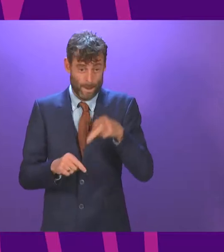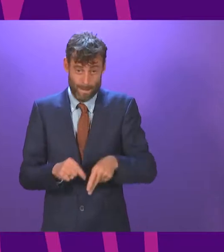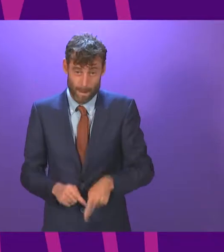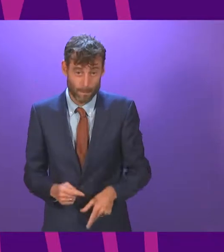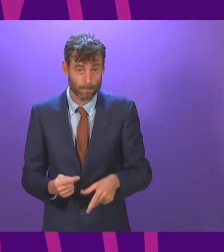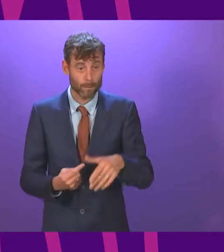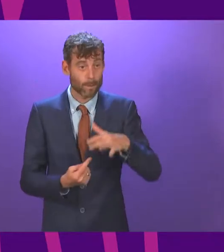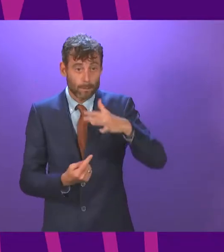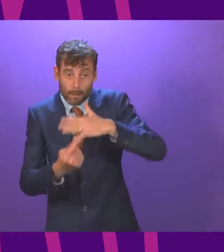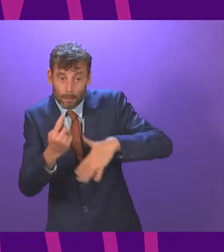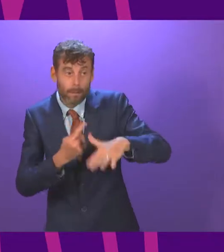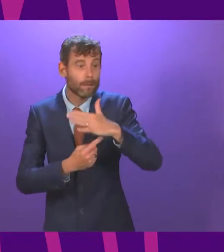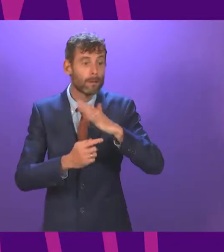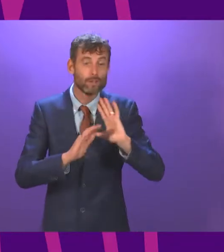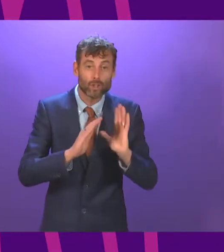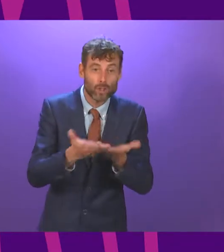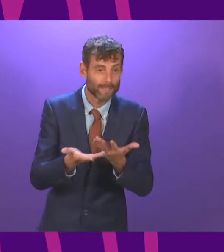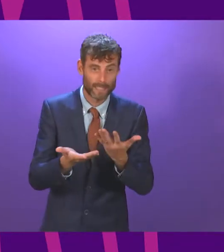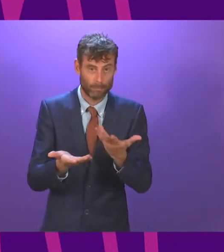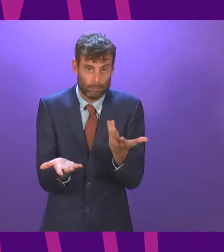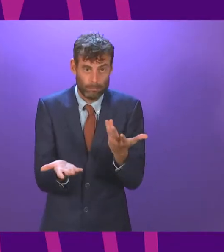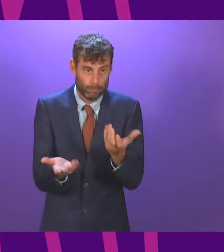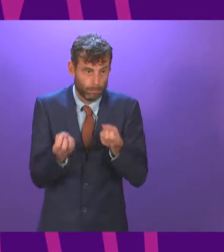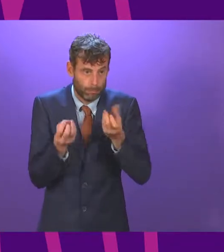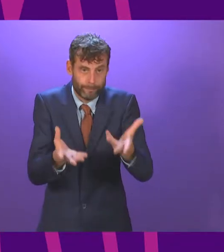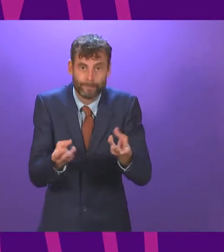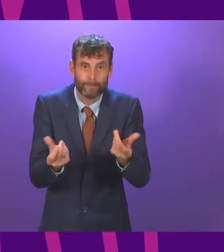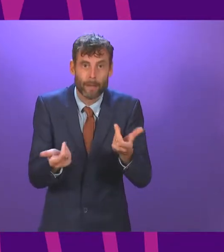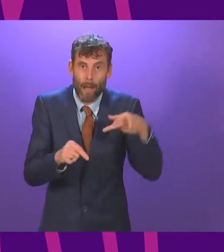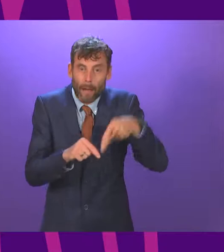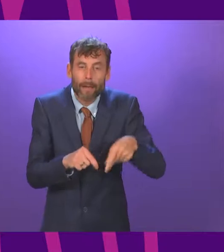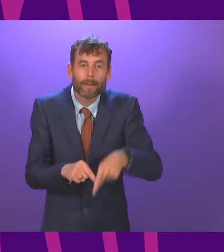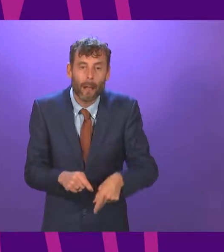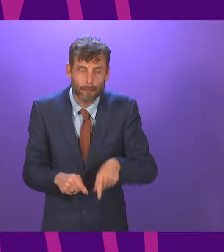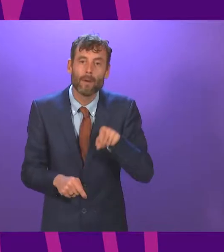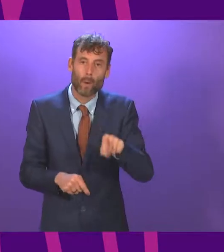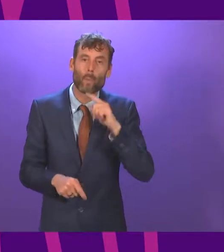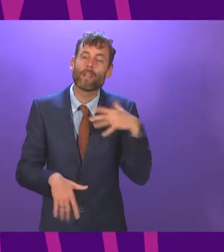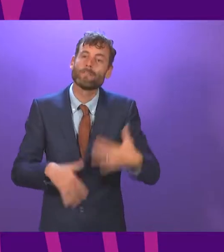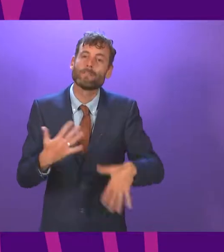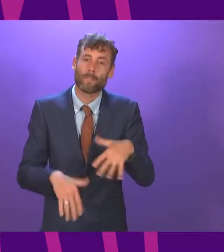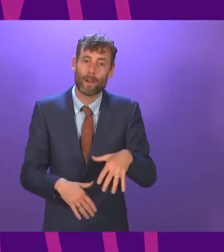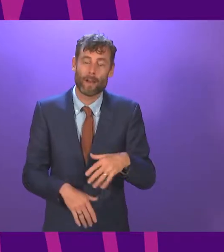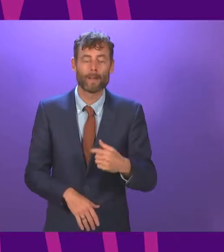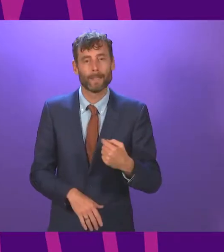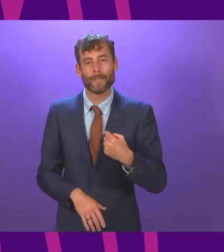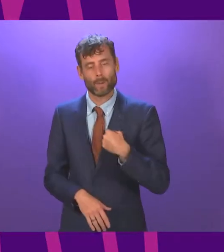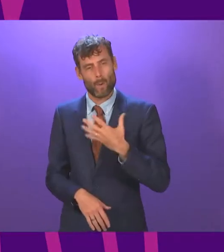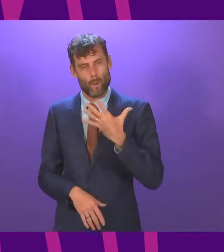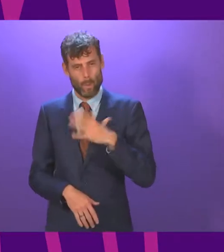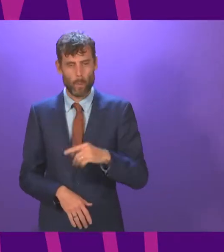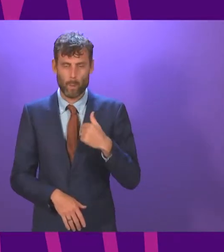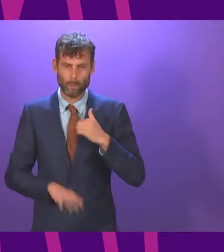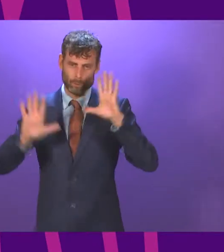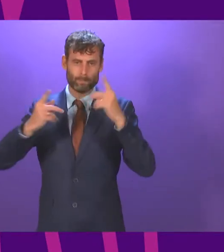communities and jobs will suffer as a result. I do want to focus my remarks on local government in particular and I